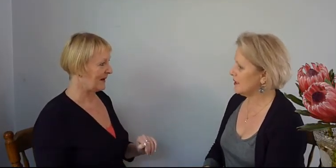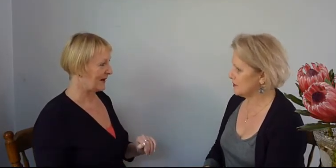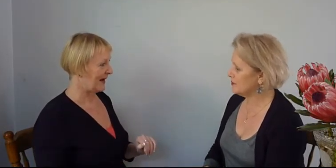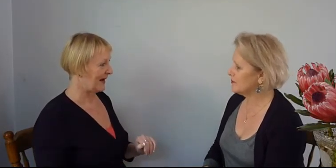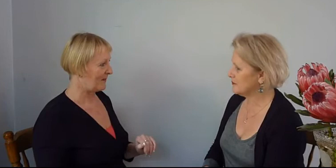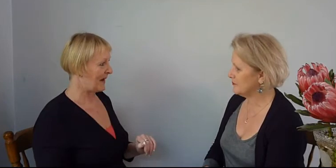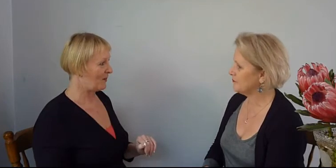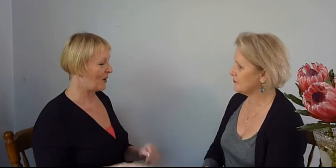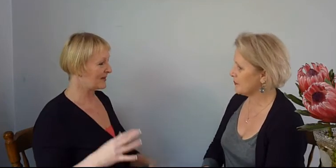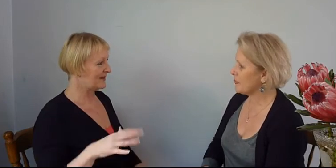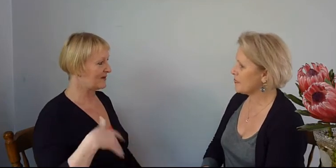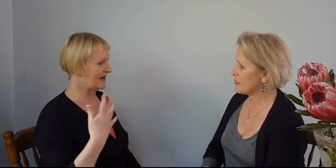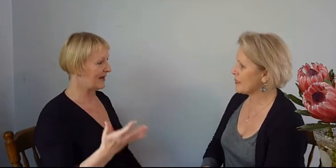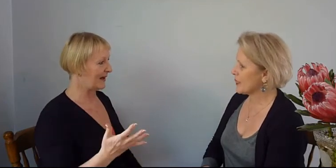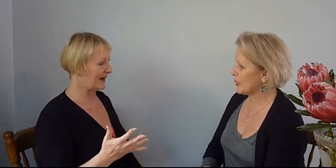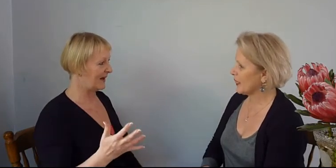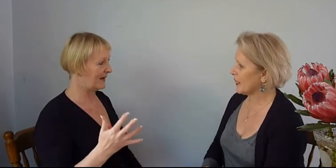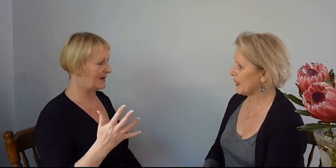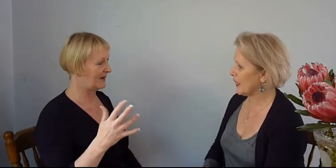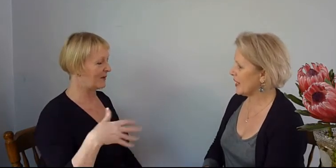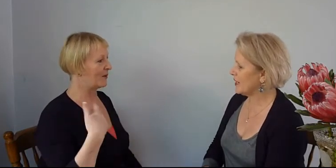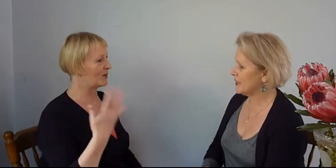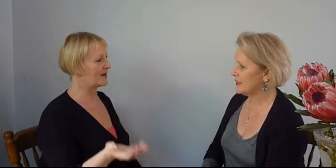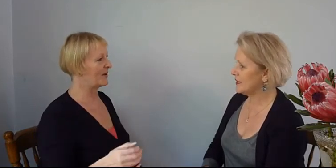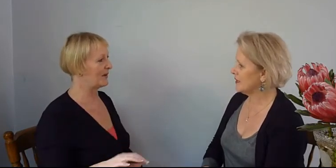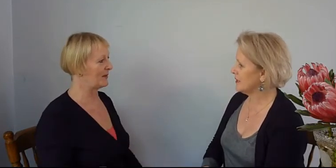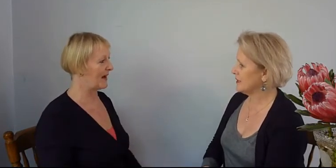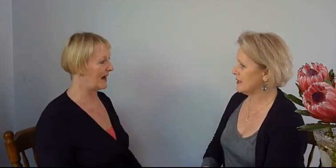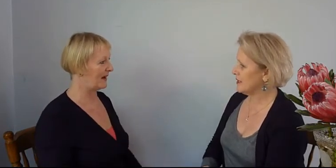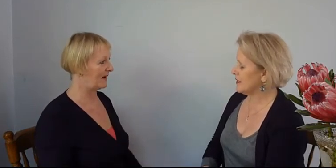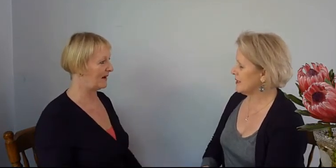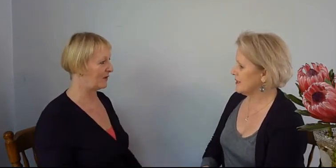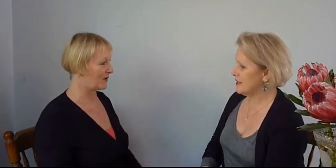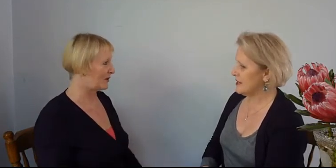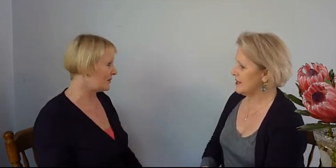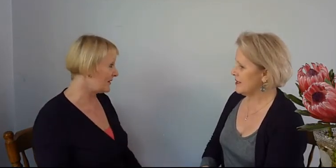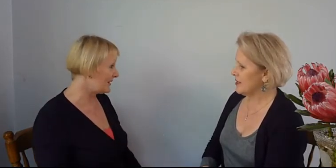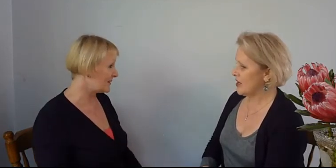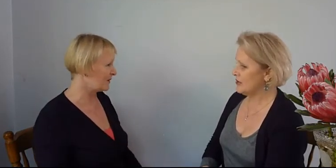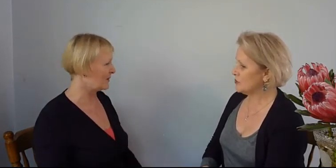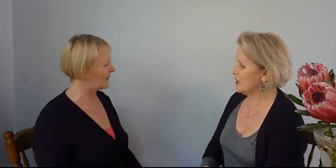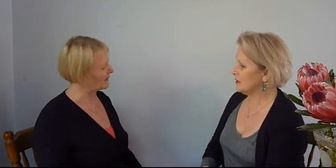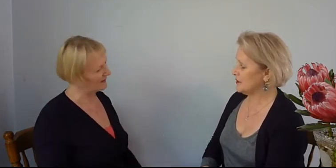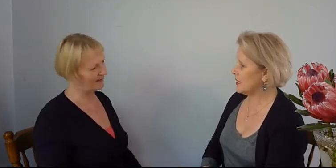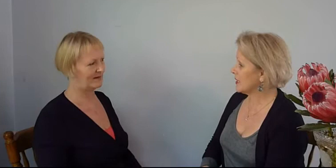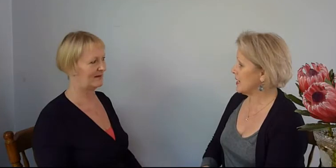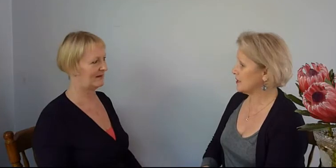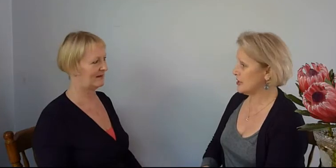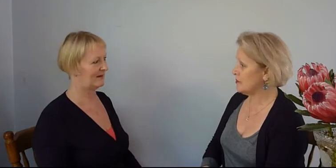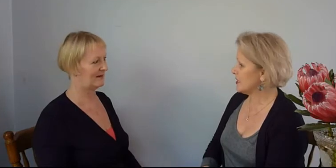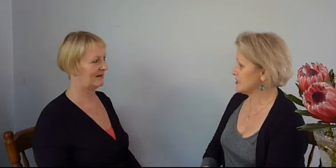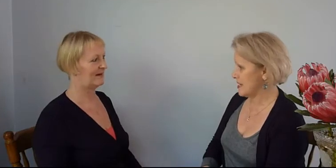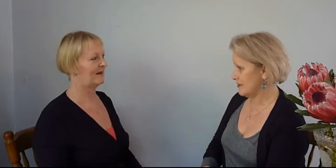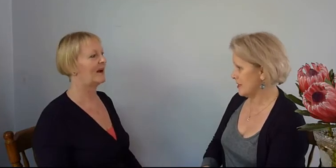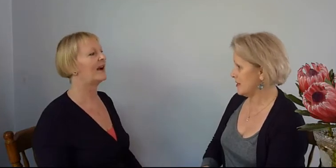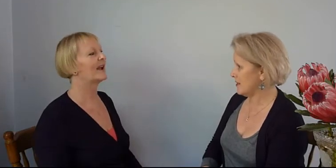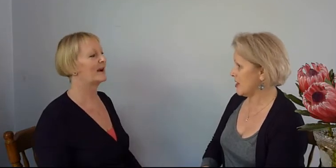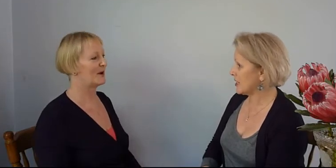Okay. And what was this feeling, the thoughts going through your head, like, I've got to do this? Oh, well, I can't go back down there. I can't I